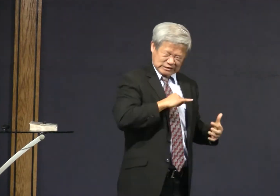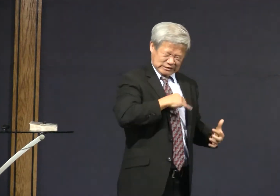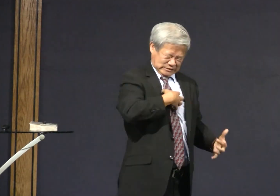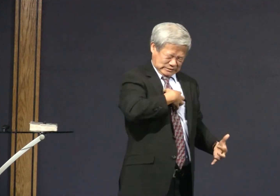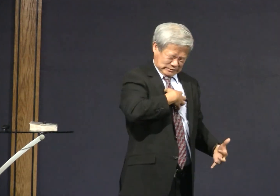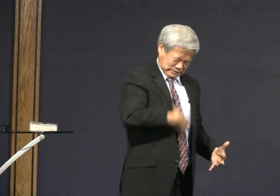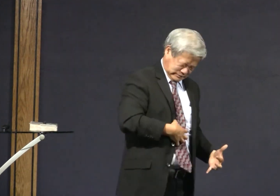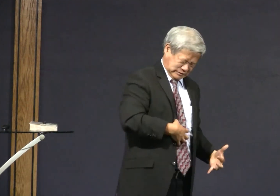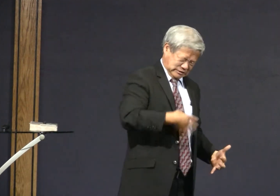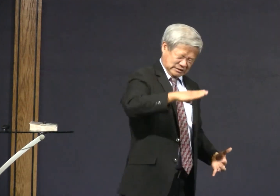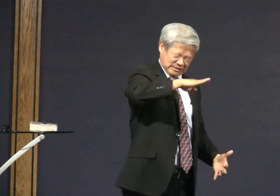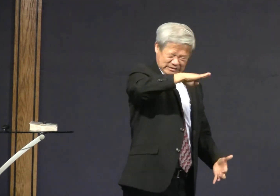And they were